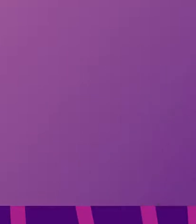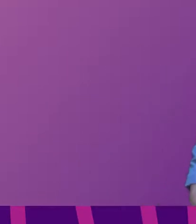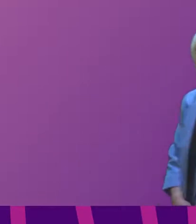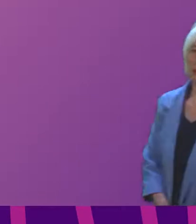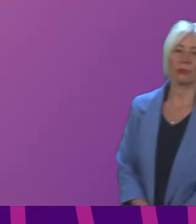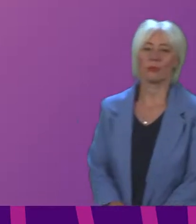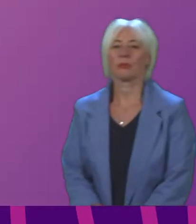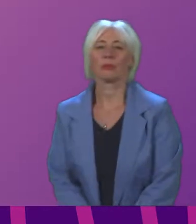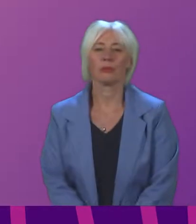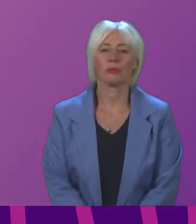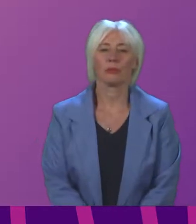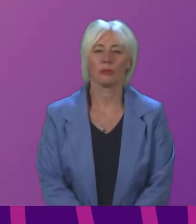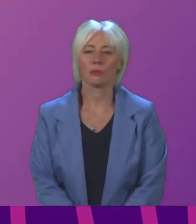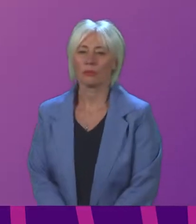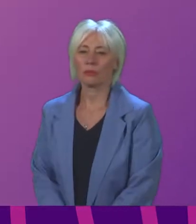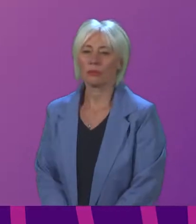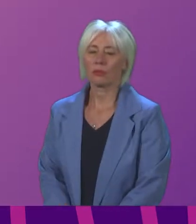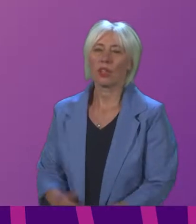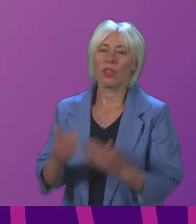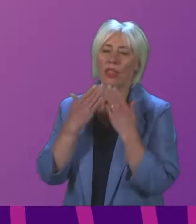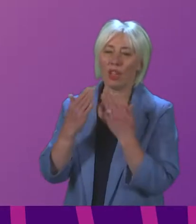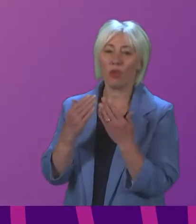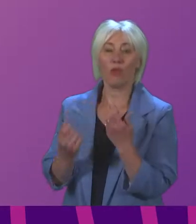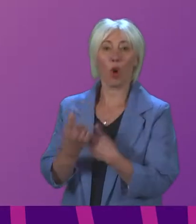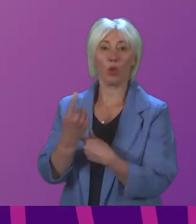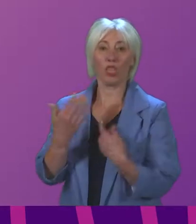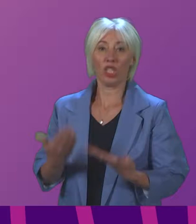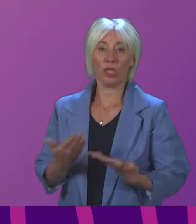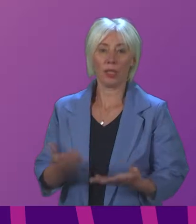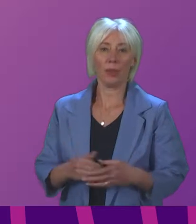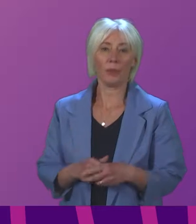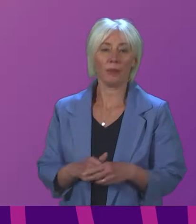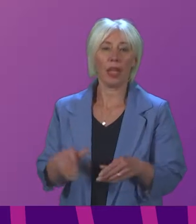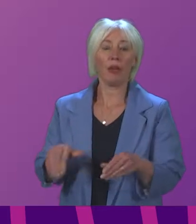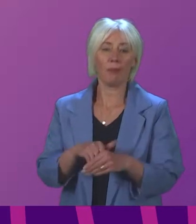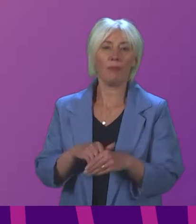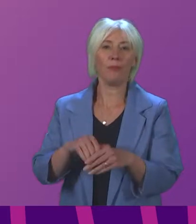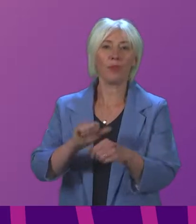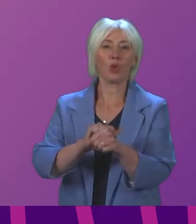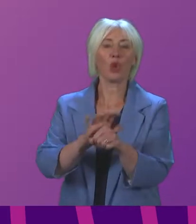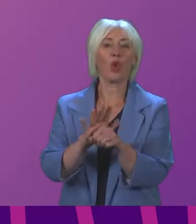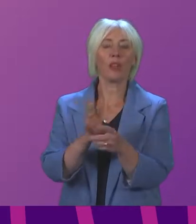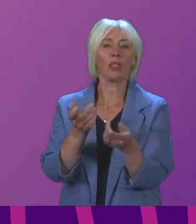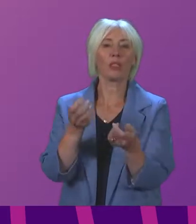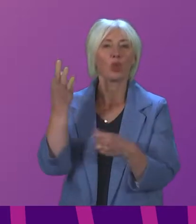Thank you very much, presiding officer, for the opportunity to take part today. As a member of the COVID committee in both the previous and the present sessions,